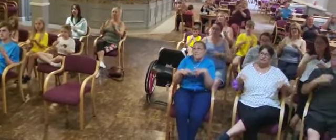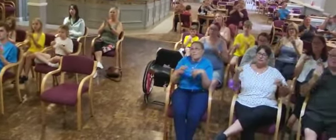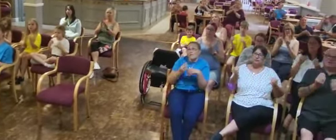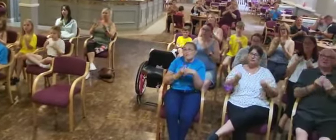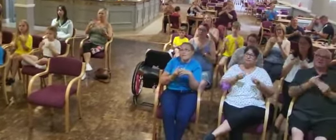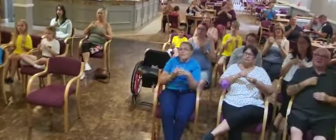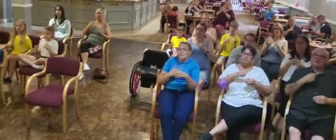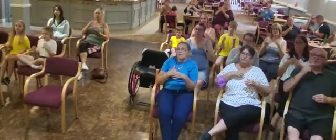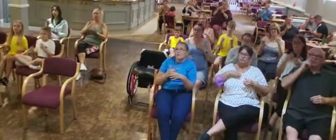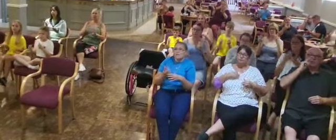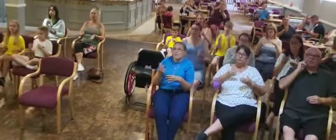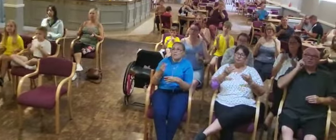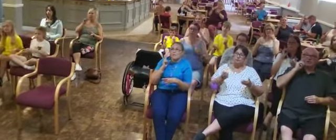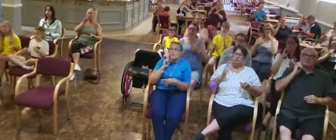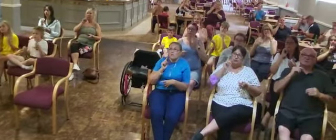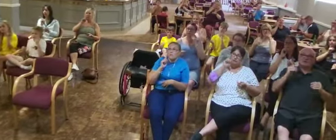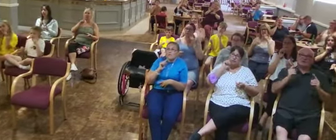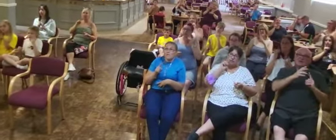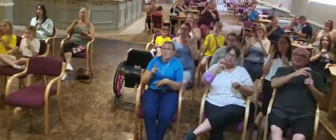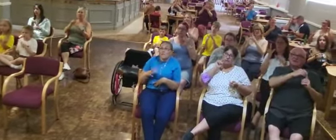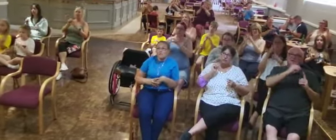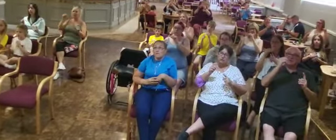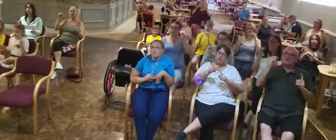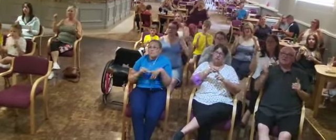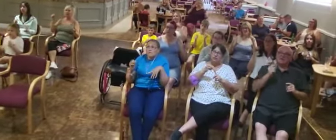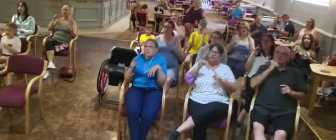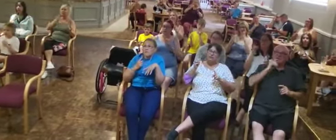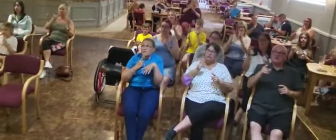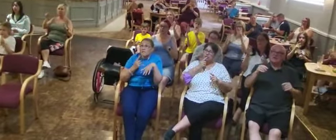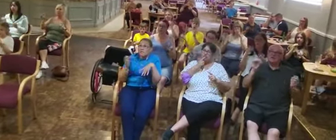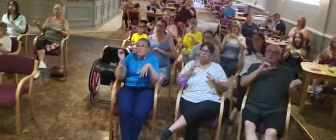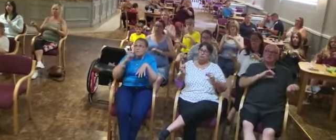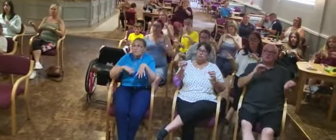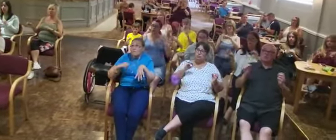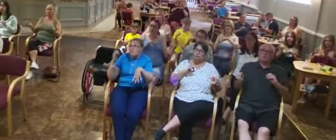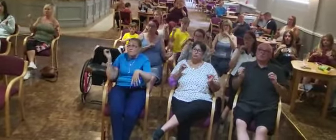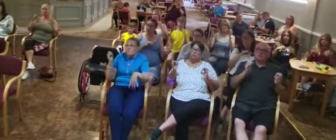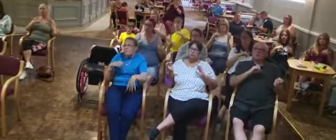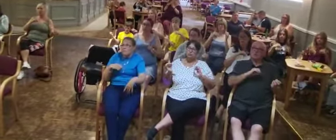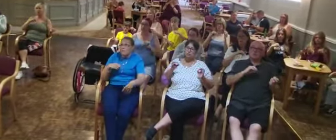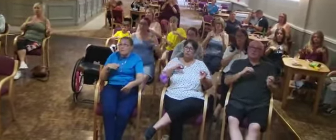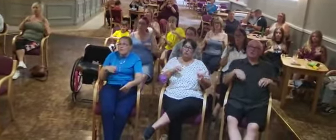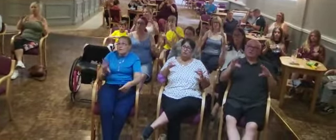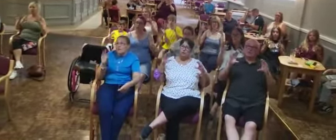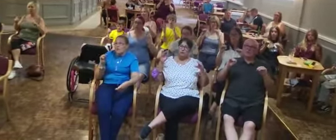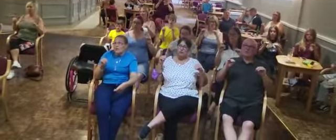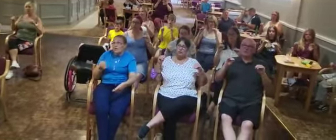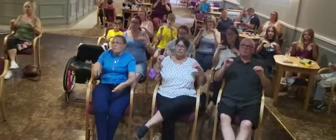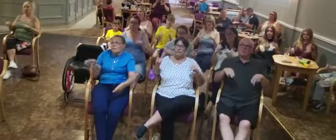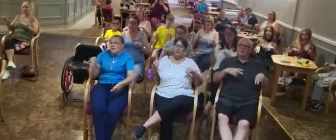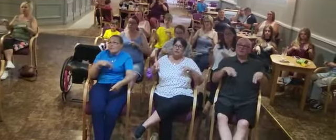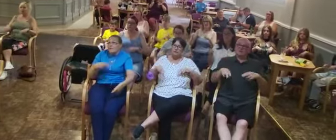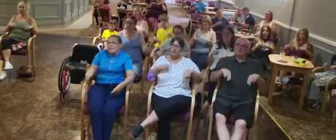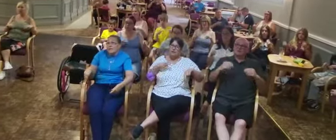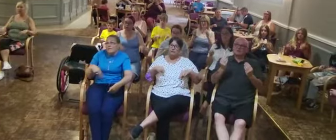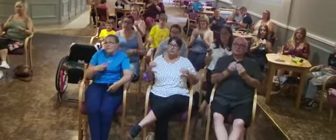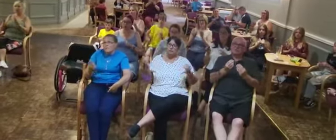me This woman's my destiny She said, ooh, ooh, shut up and dance with